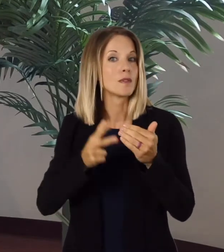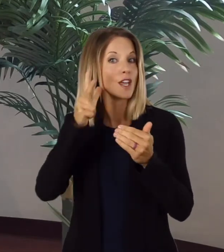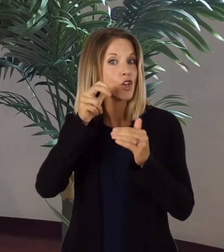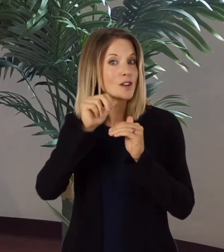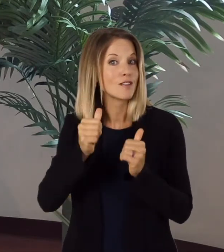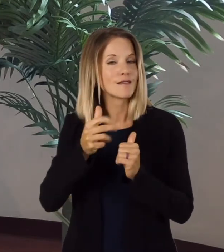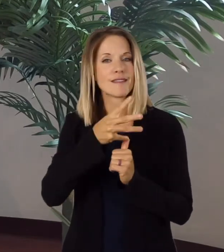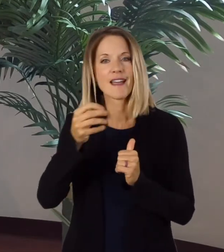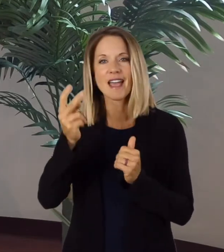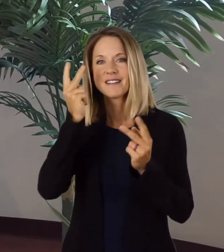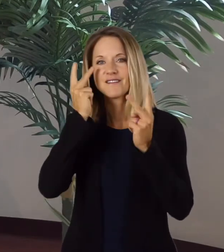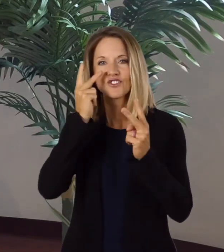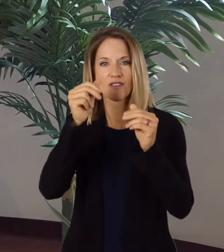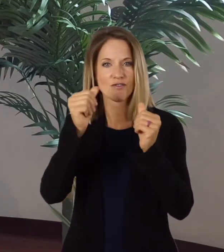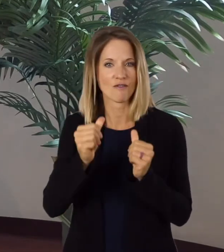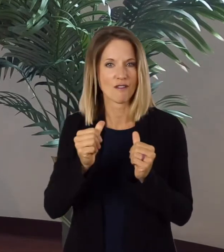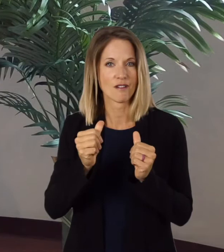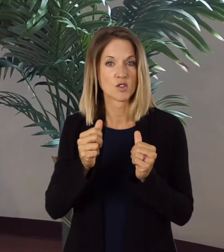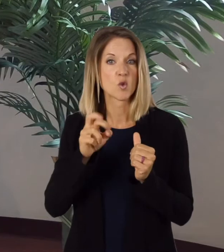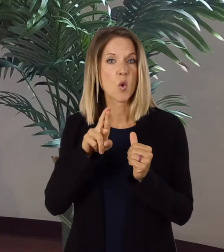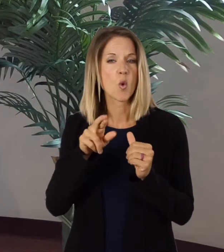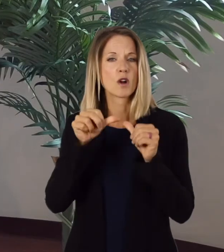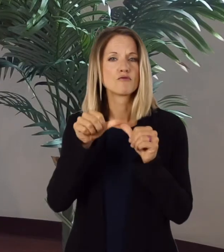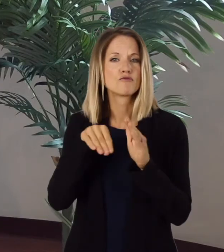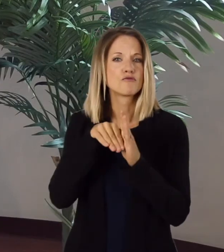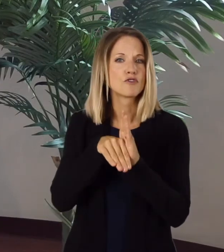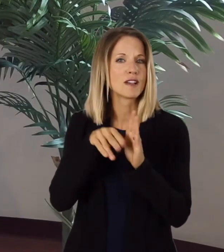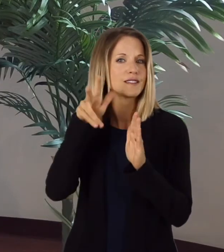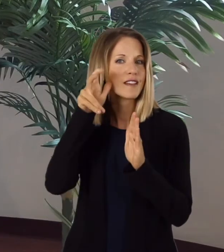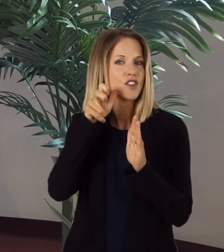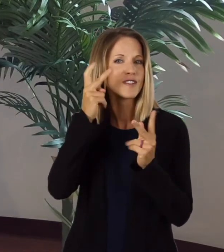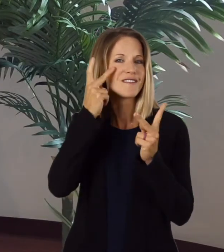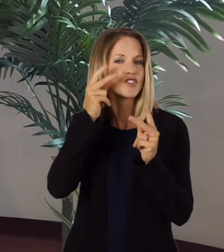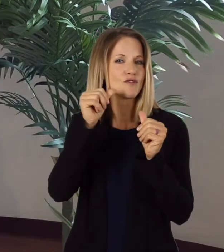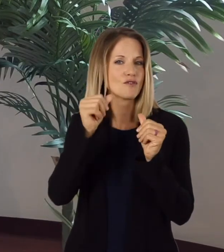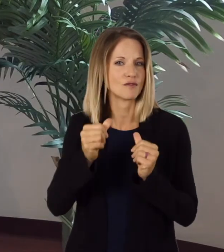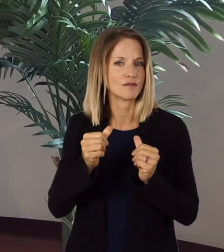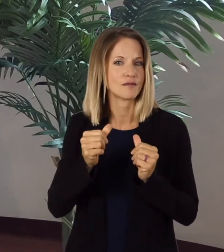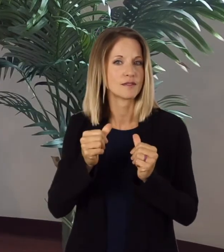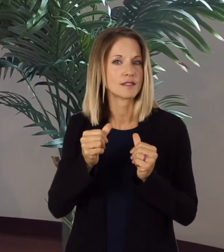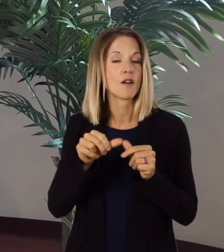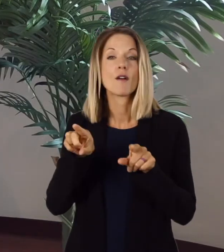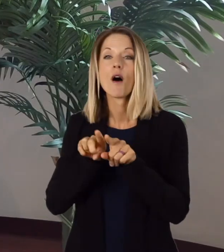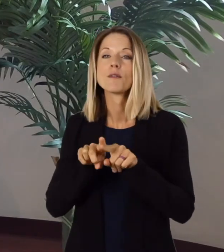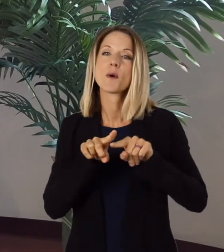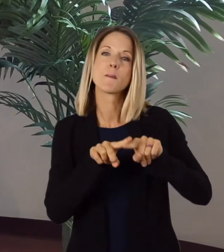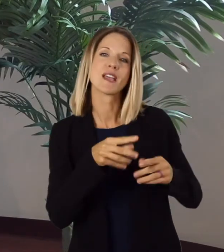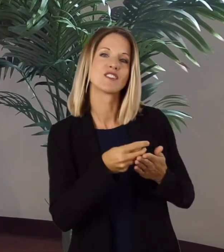or progressive vision and hearing loss. It is based on income which is 400%